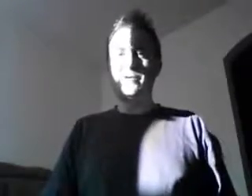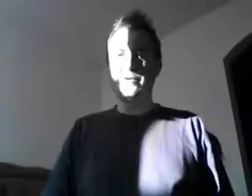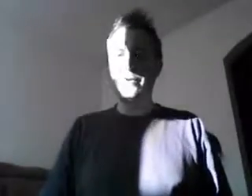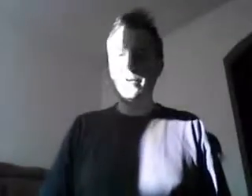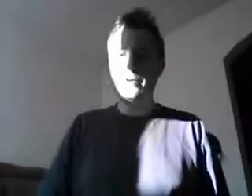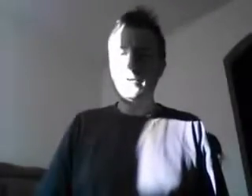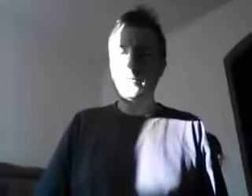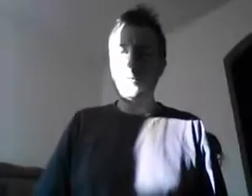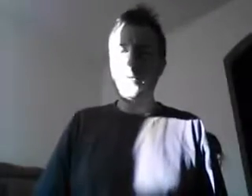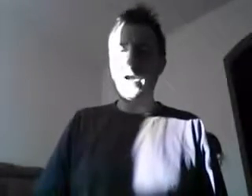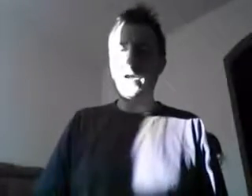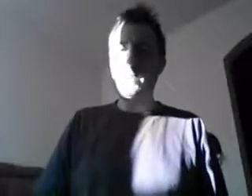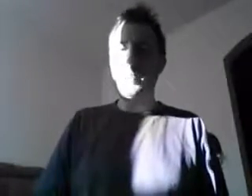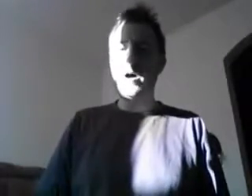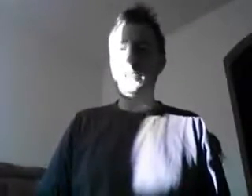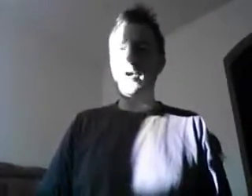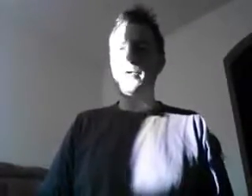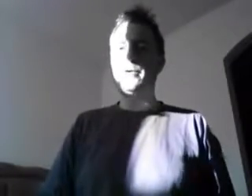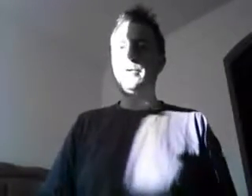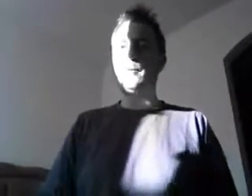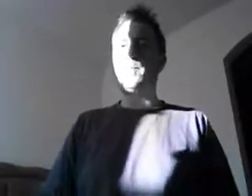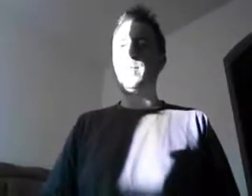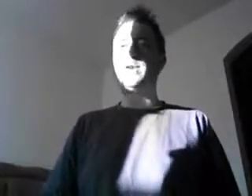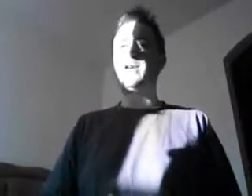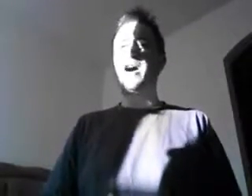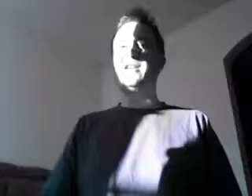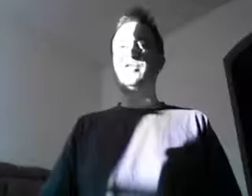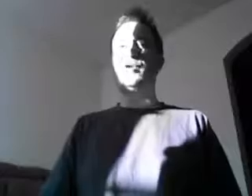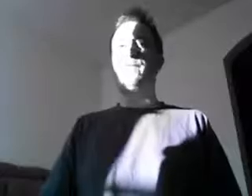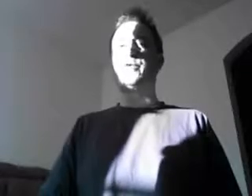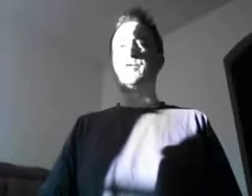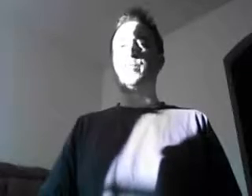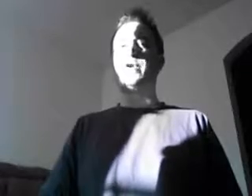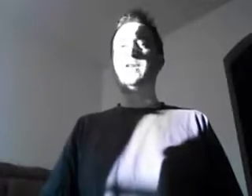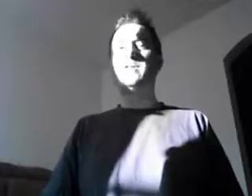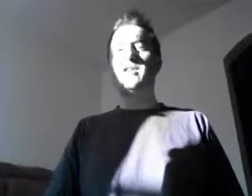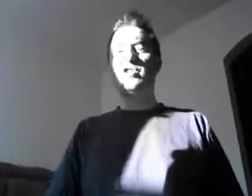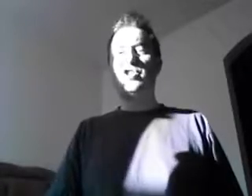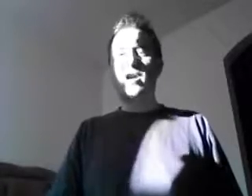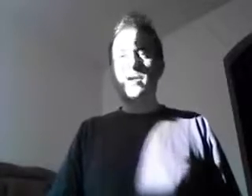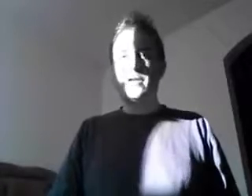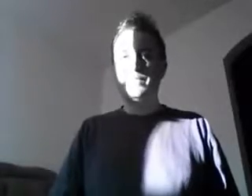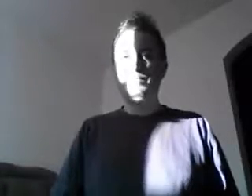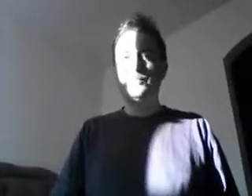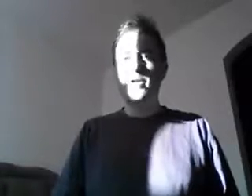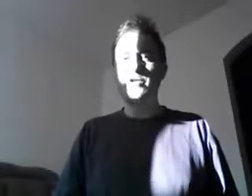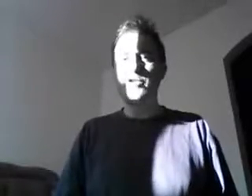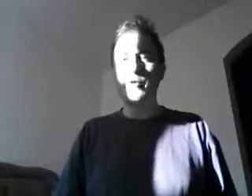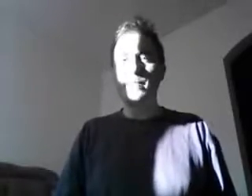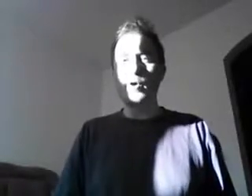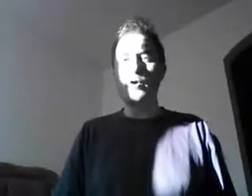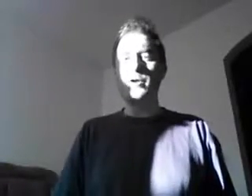Randy Baumgartner, Republican Hot Sulfur Springs, and Jerry Sonnenberg,